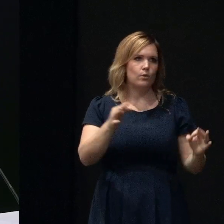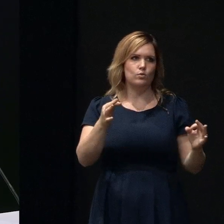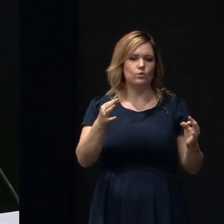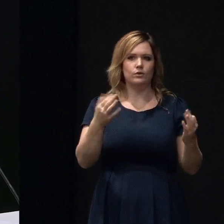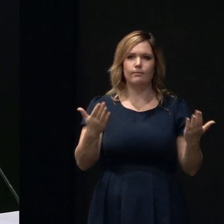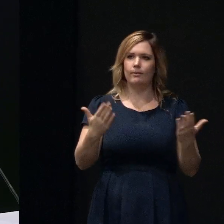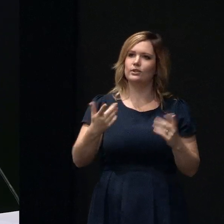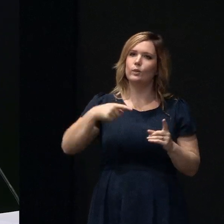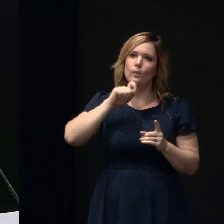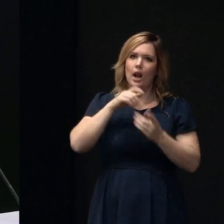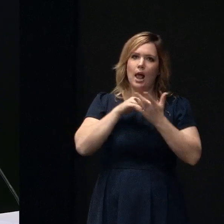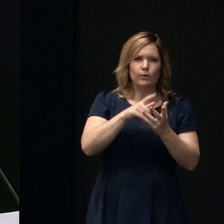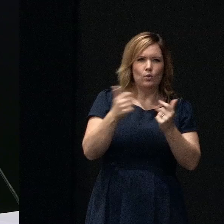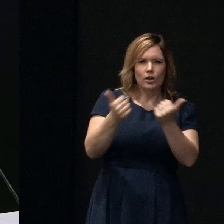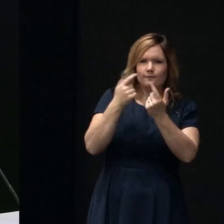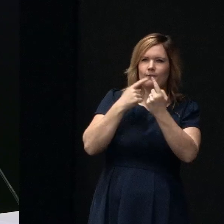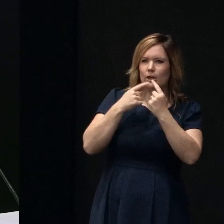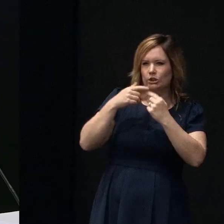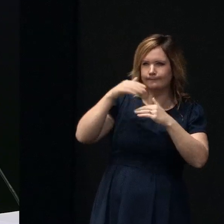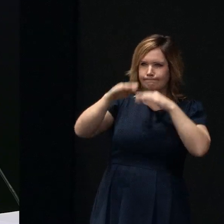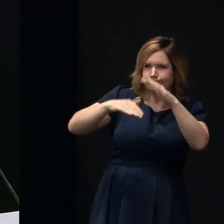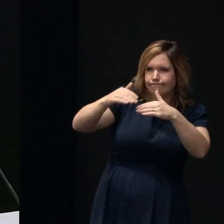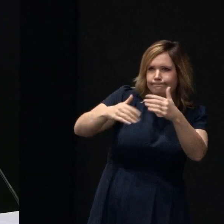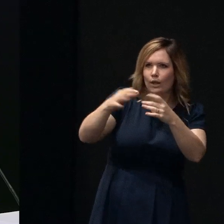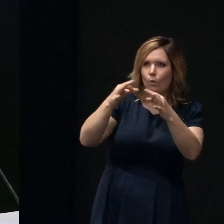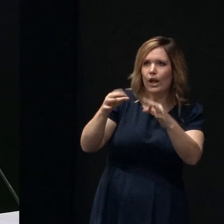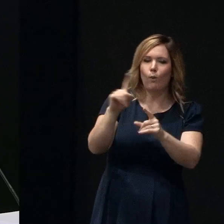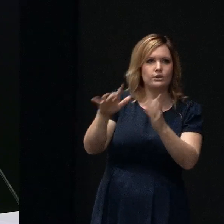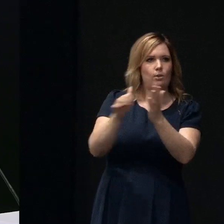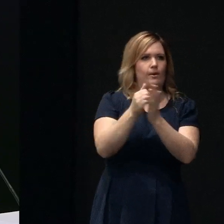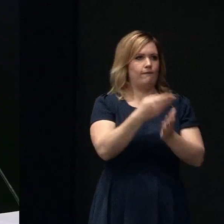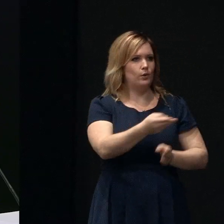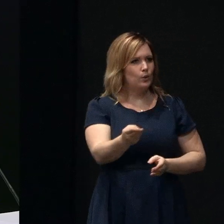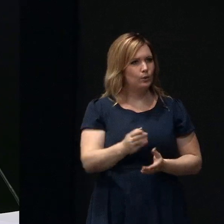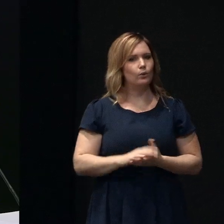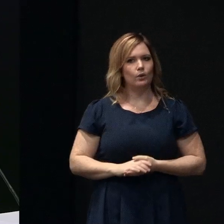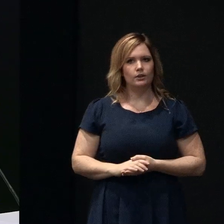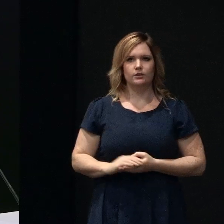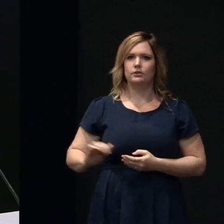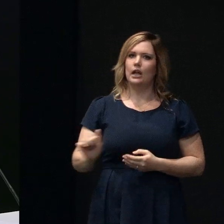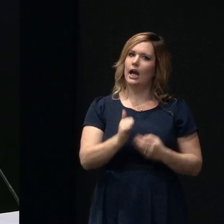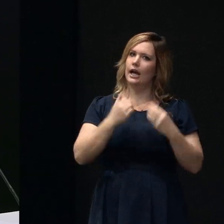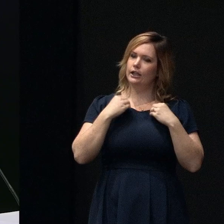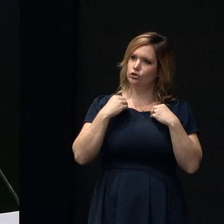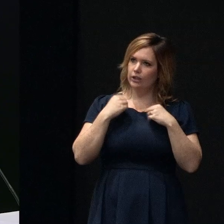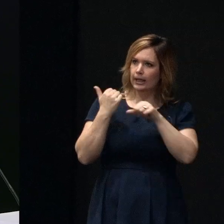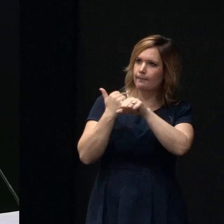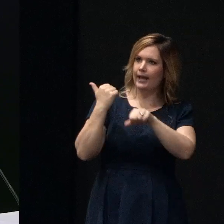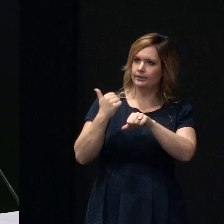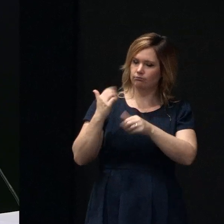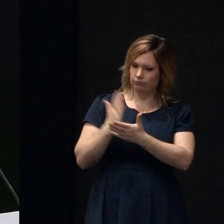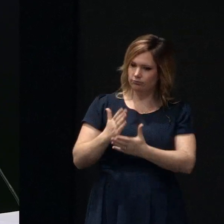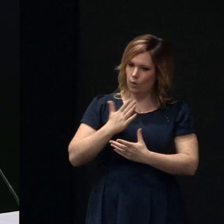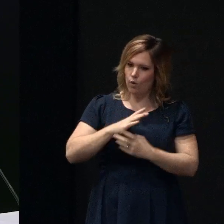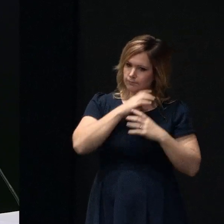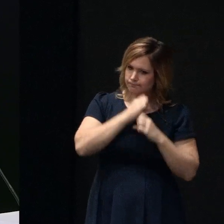clearer around that as a as a business and as an industry we are very very committed to supporting Christchurch